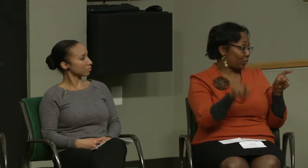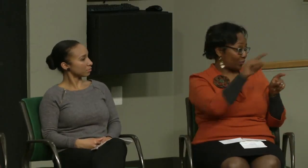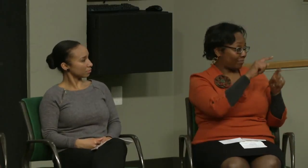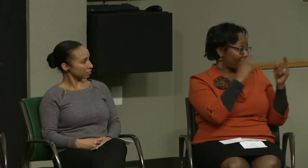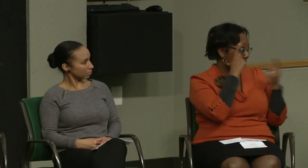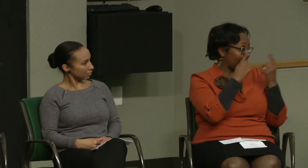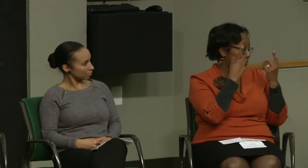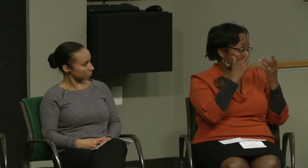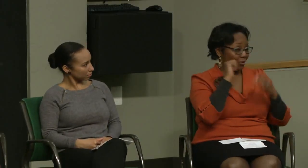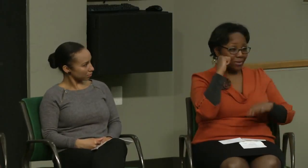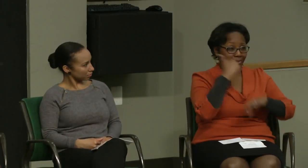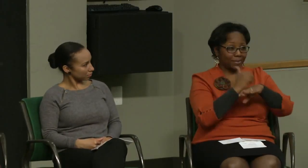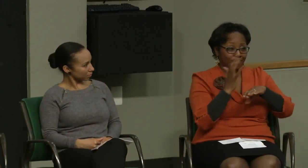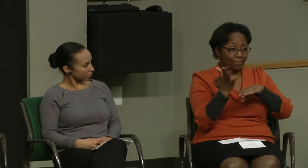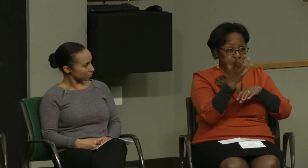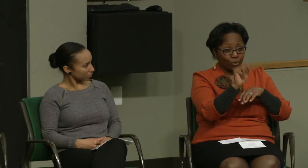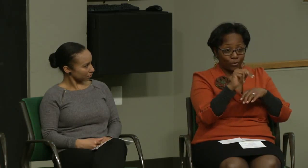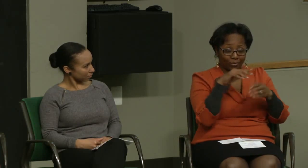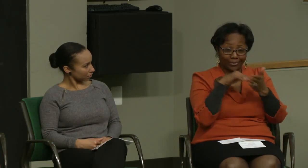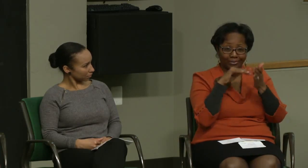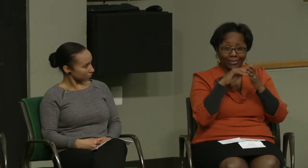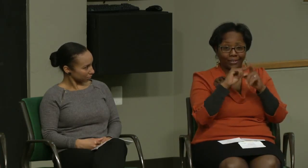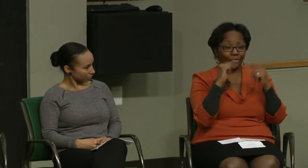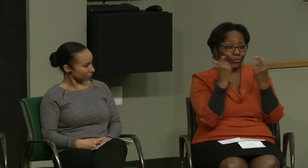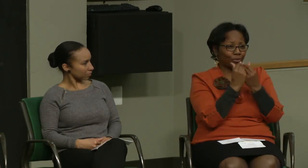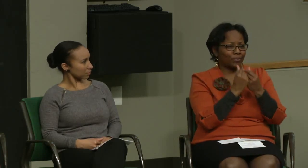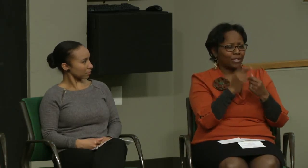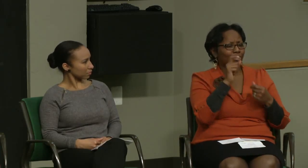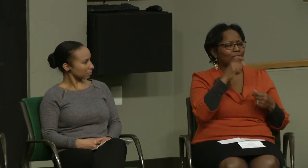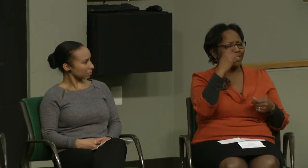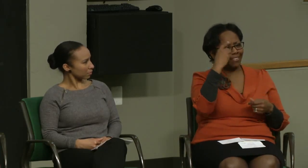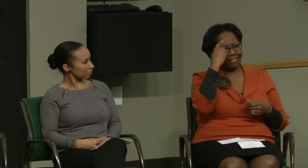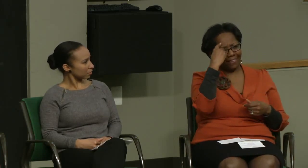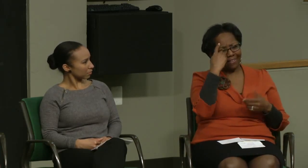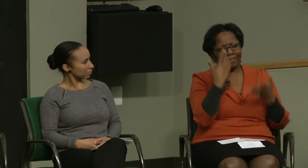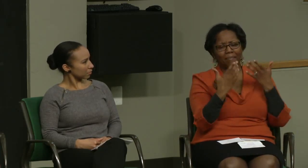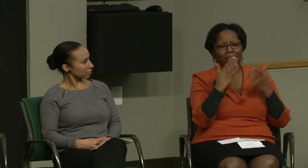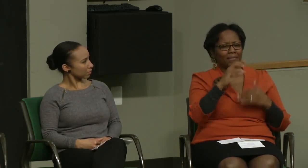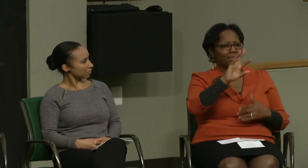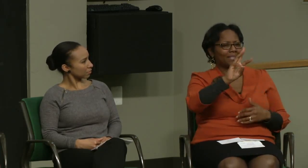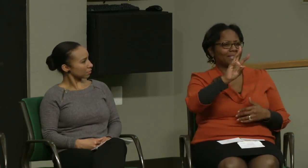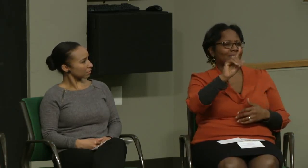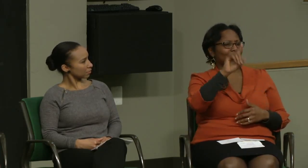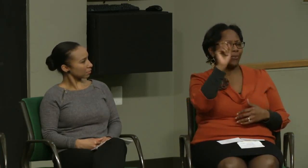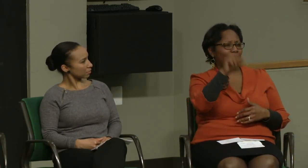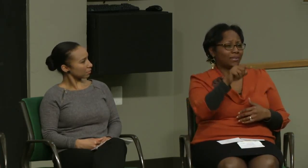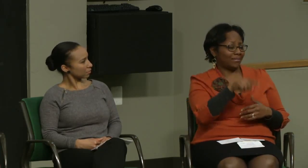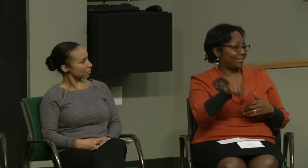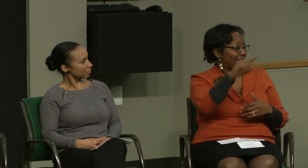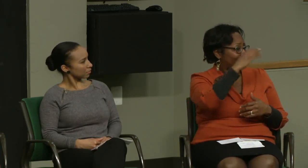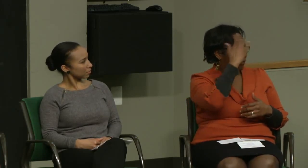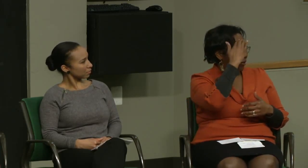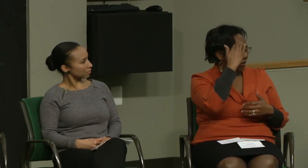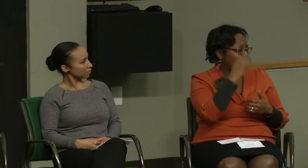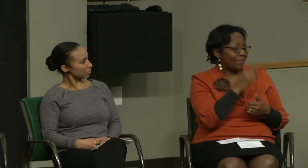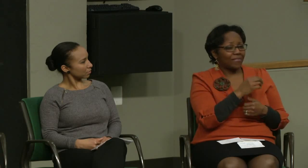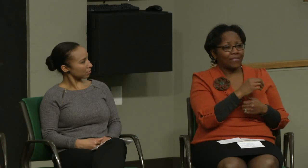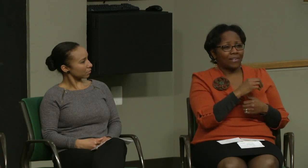If I may add to that, if you all are thinking about starting up your own kind of group, there are